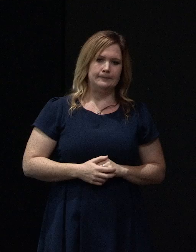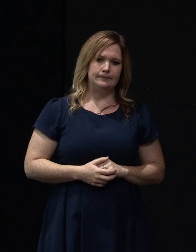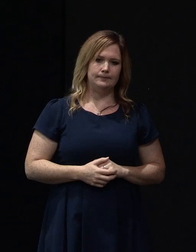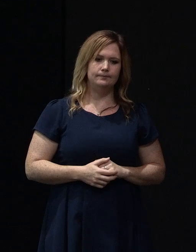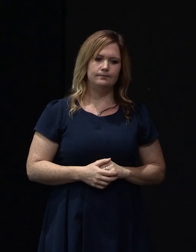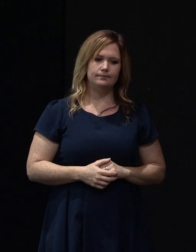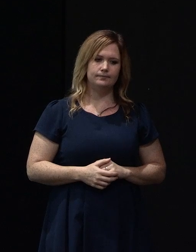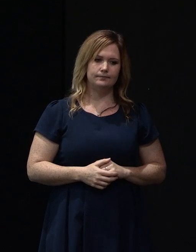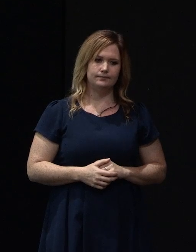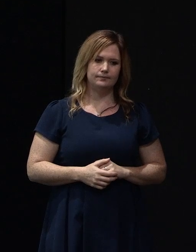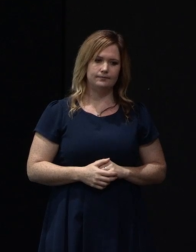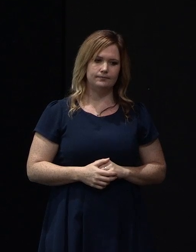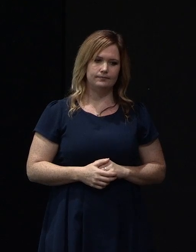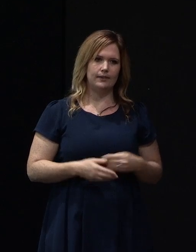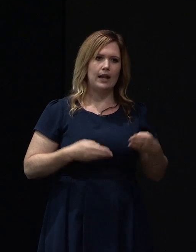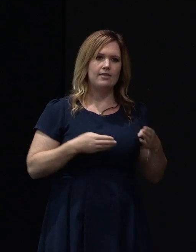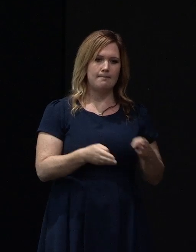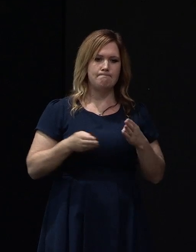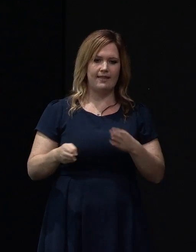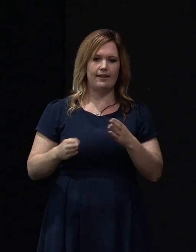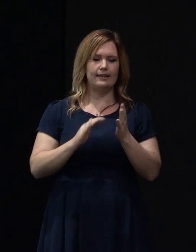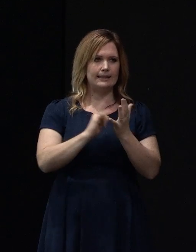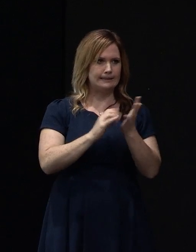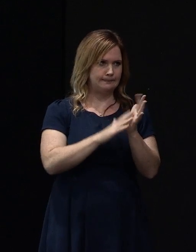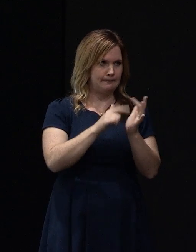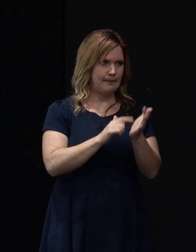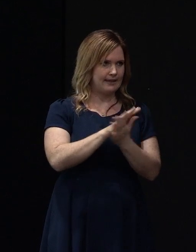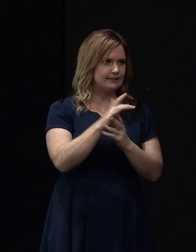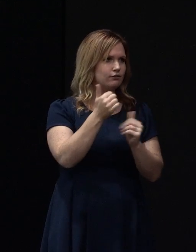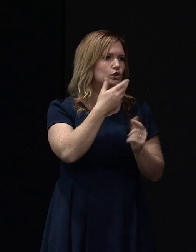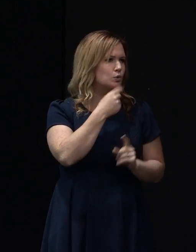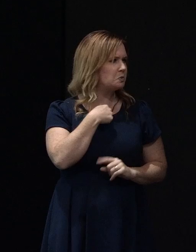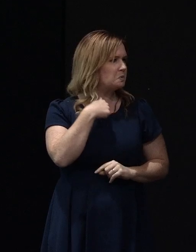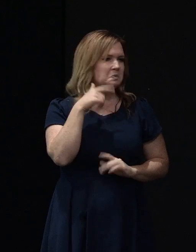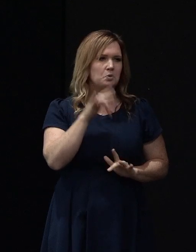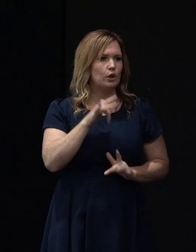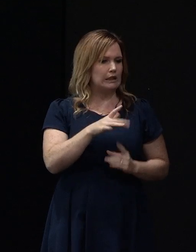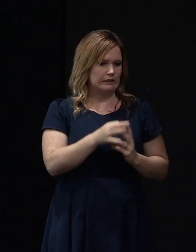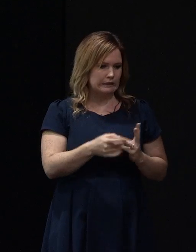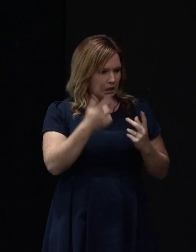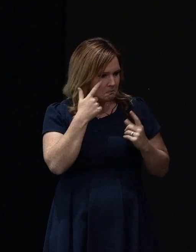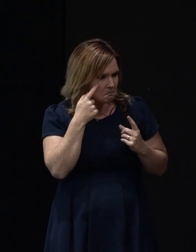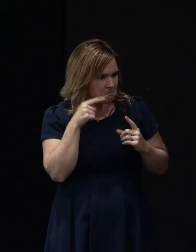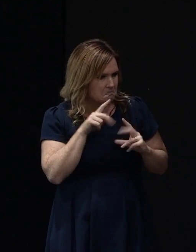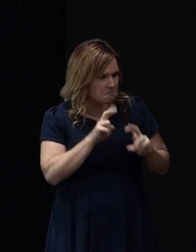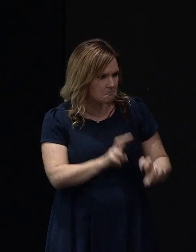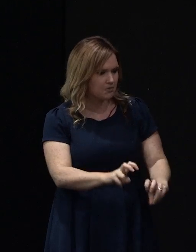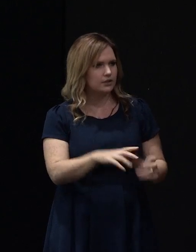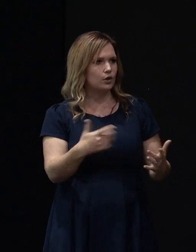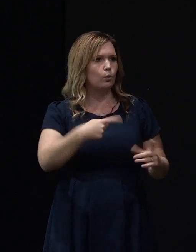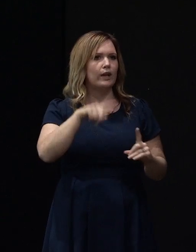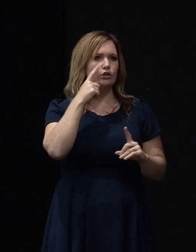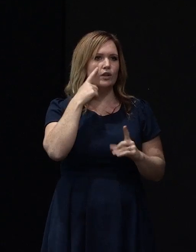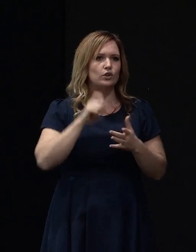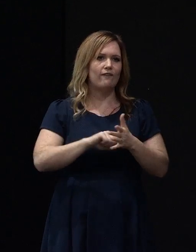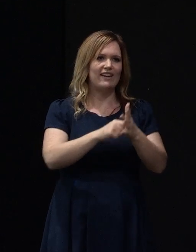The methodology that Smith's have brought in, we haven't looked in detail as yet. So this is more about trying to fix it rather